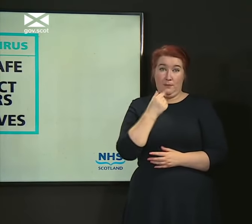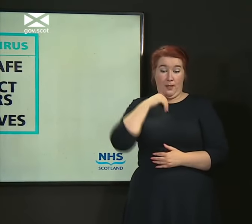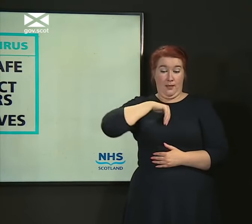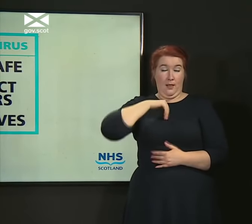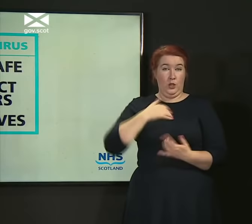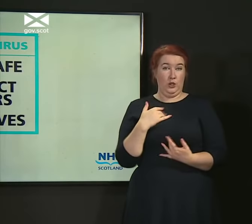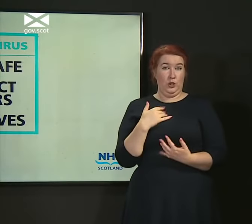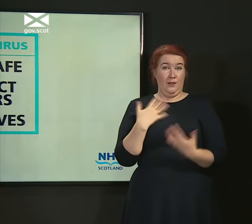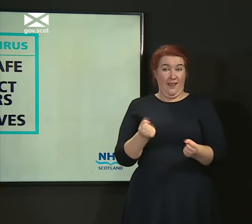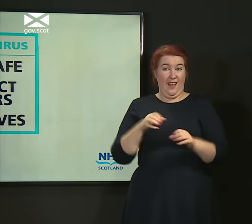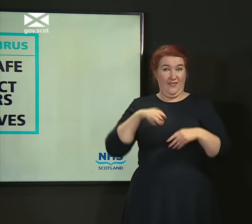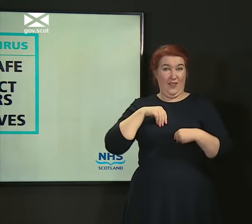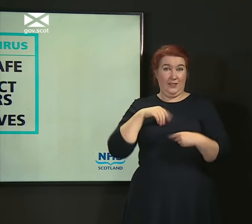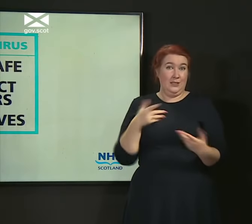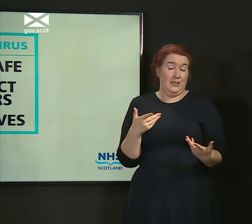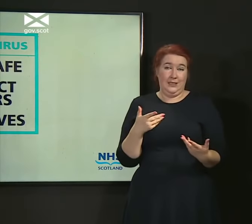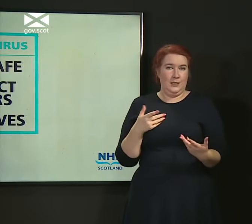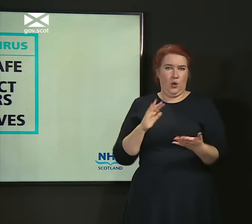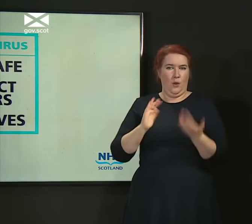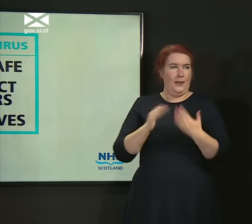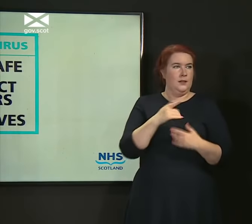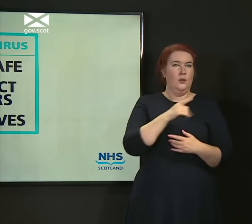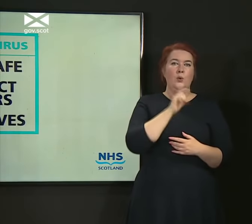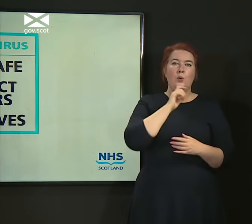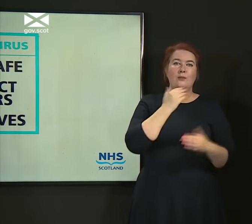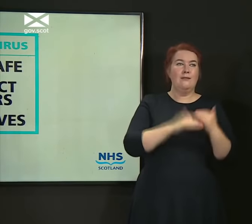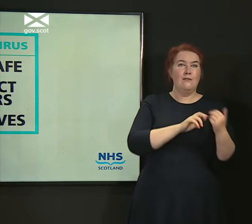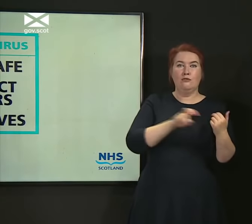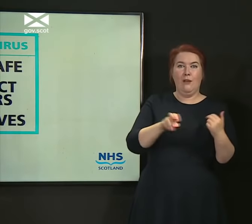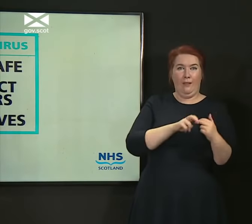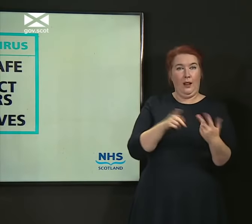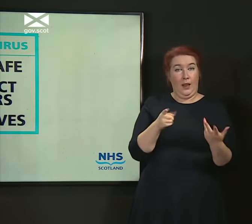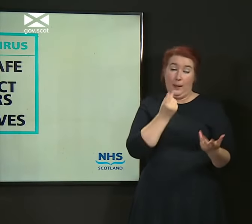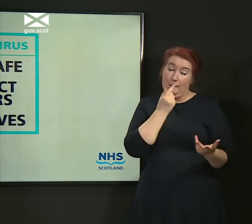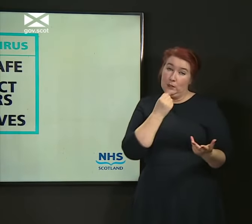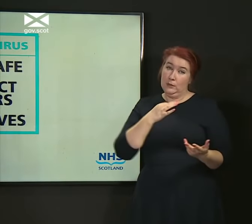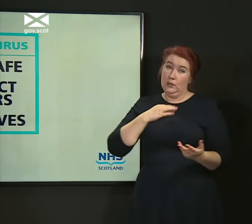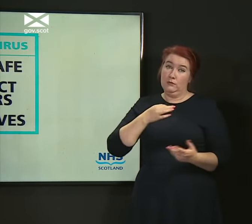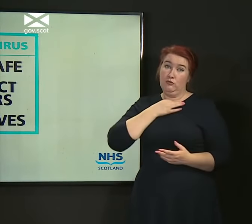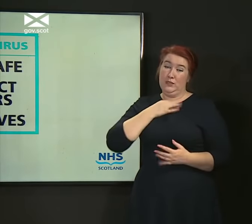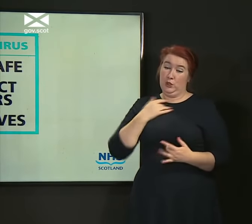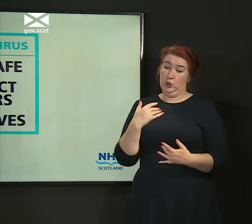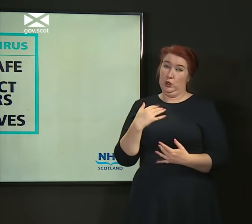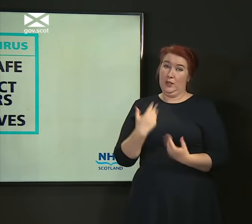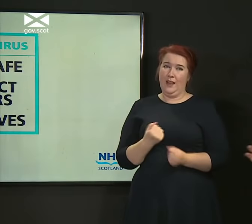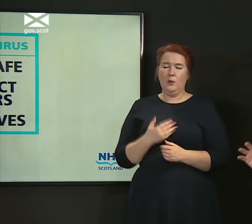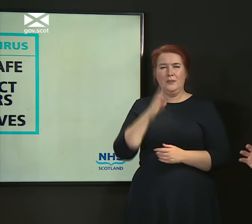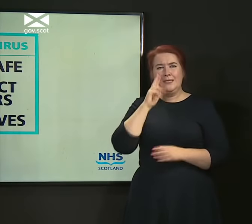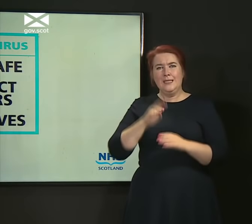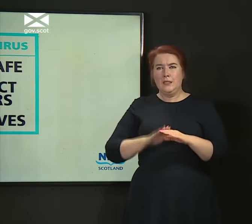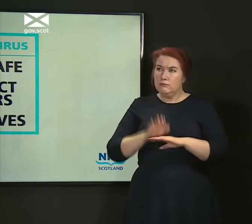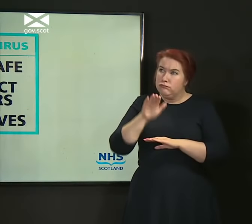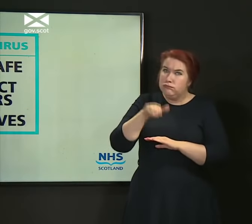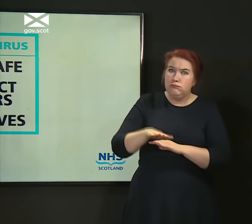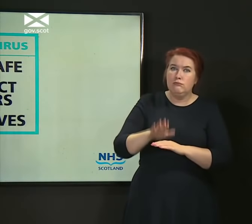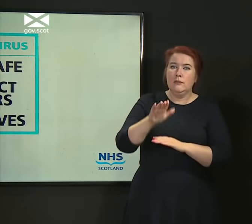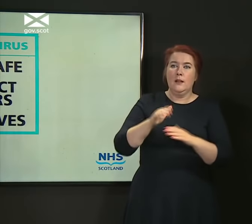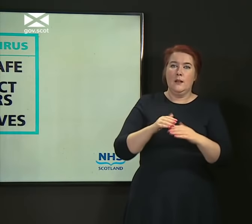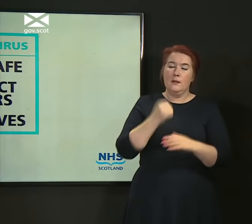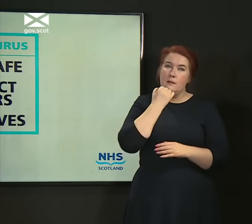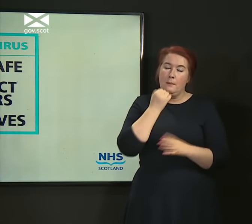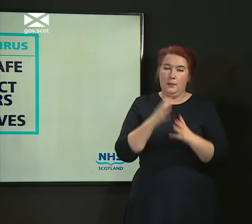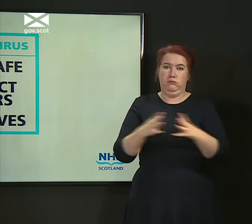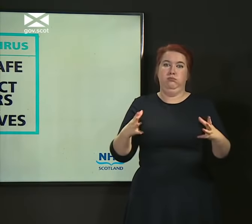been there than if you haven't. It is simple as that. You've seen waves, clusters gather around